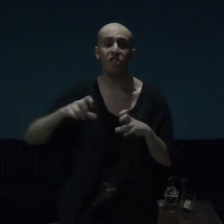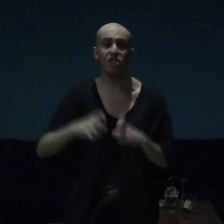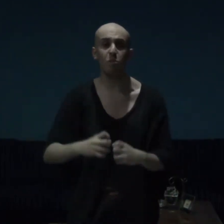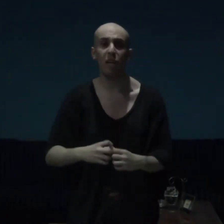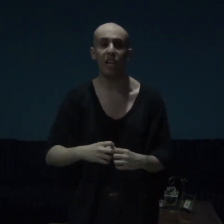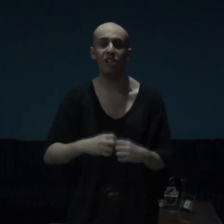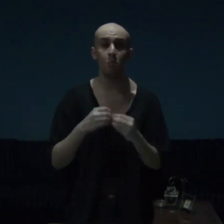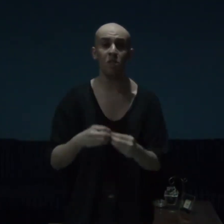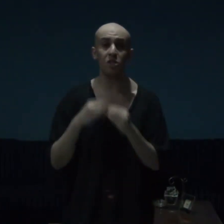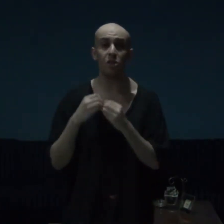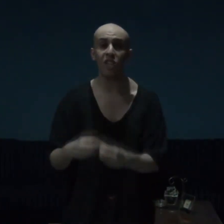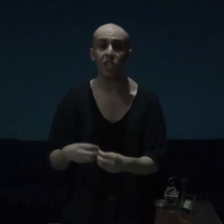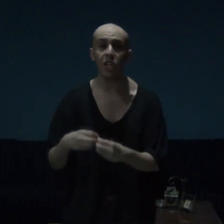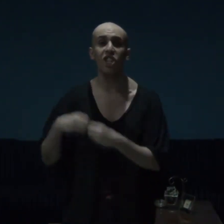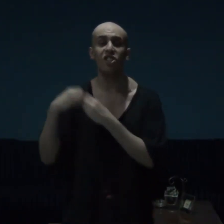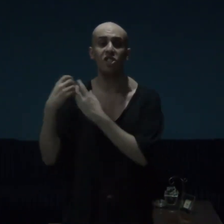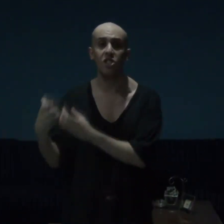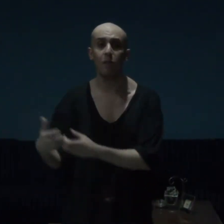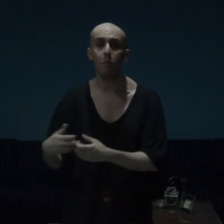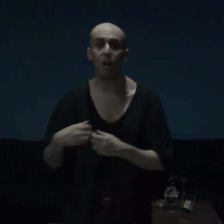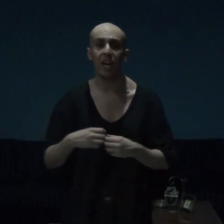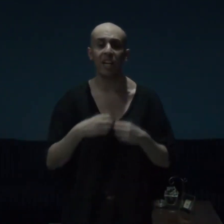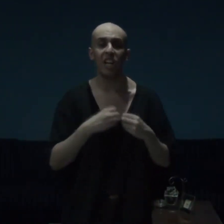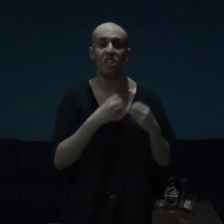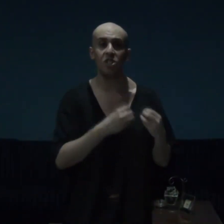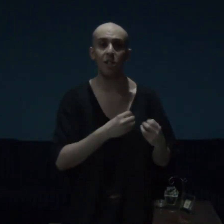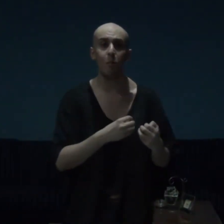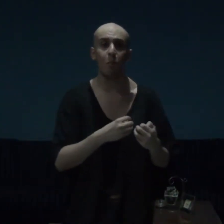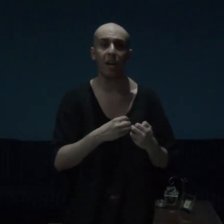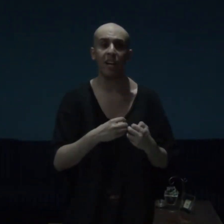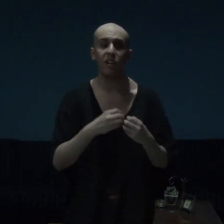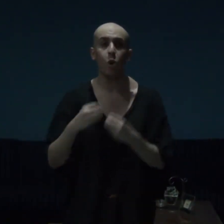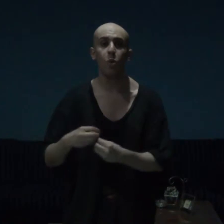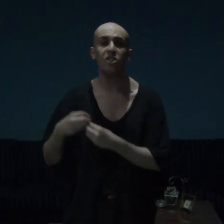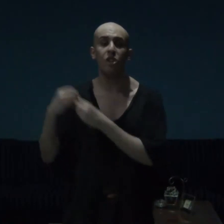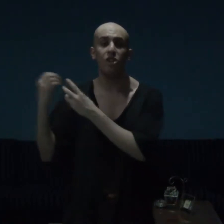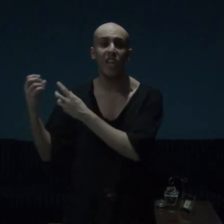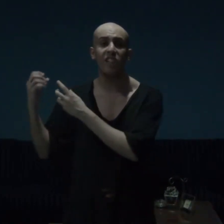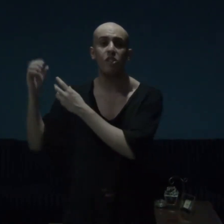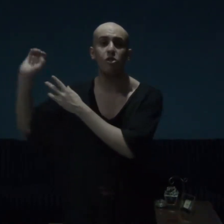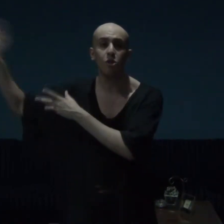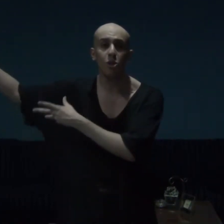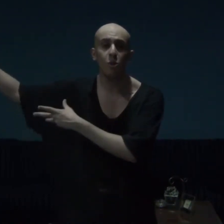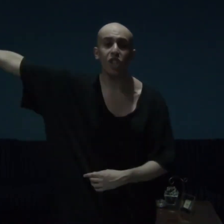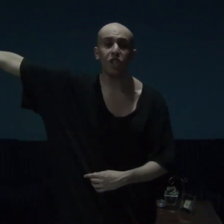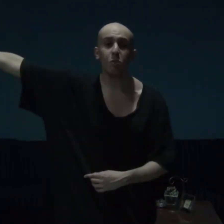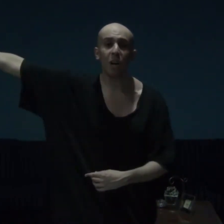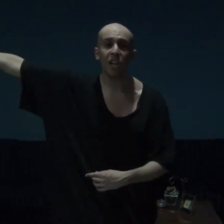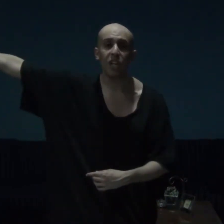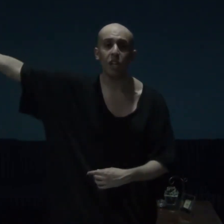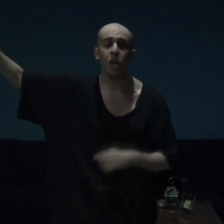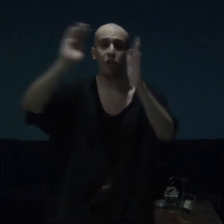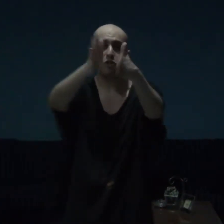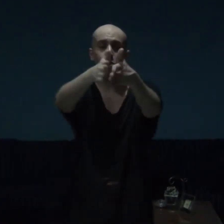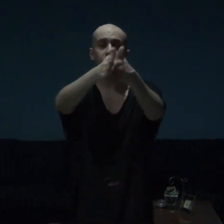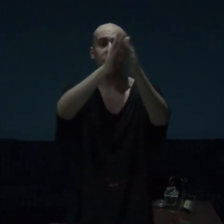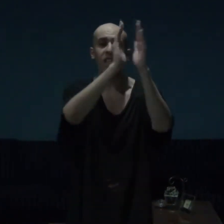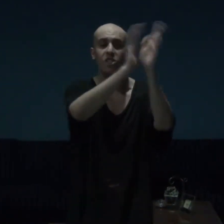this man, Mr. Lee, is a scumbag, a scumbag, who is connected to Ishmael, and you guys